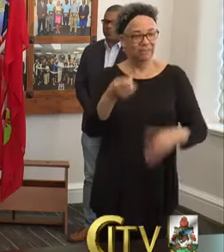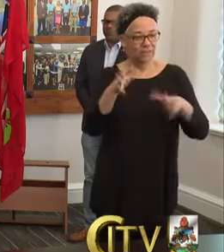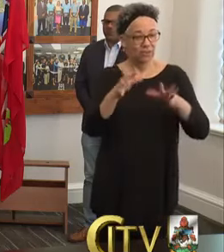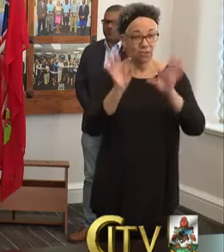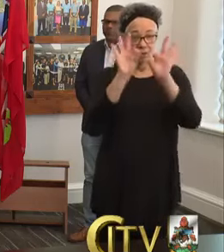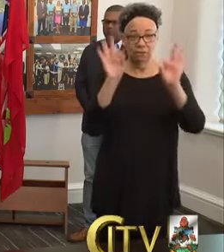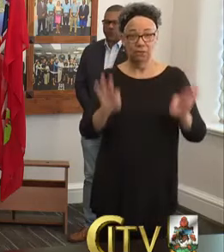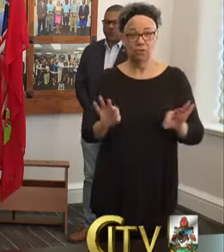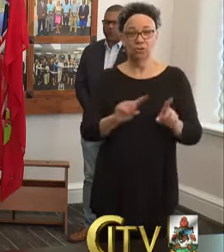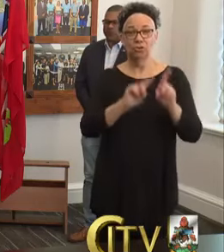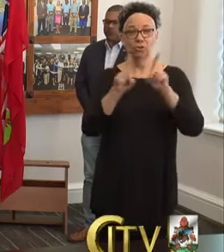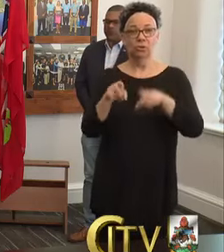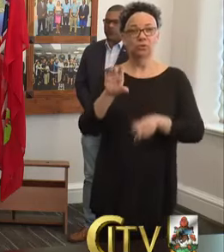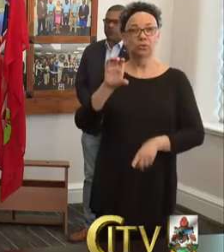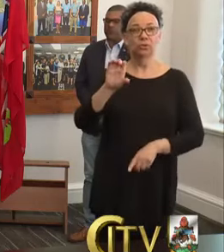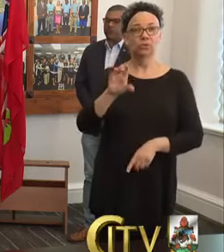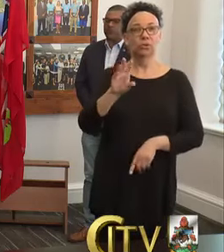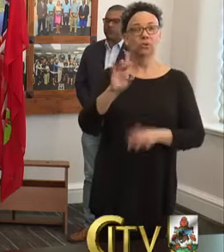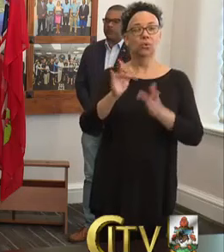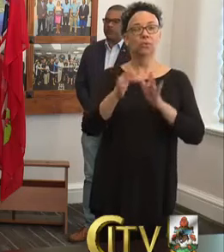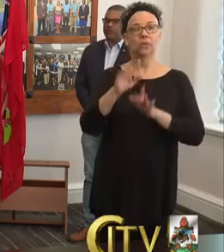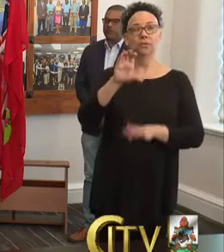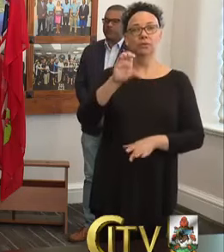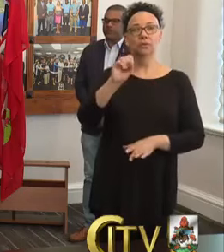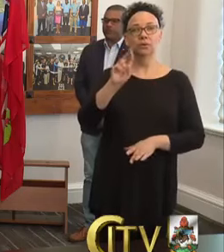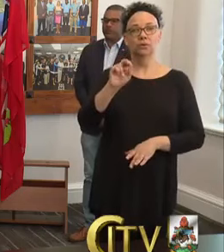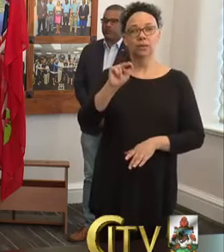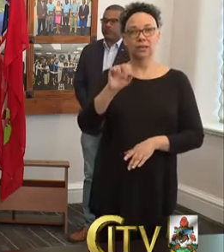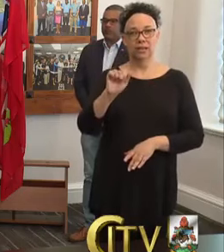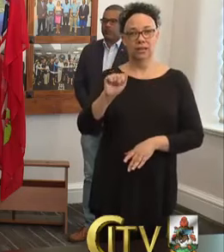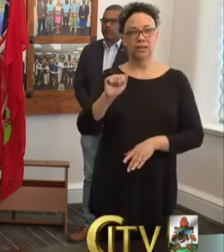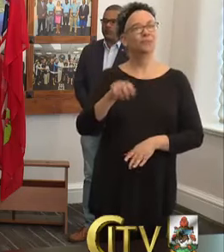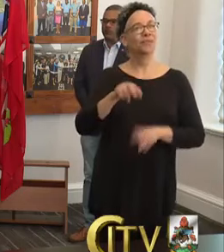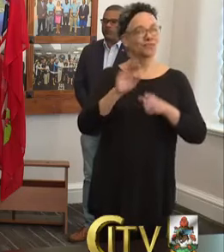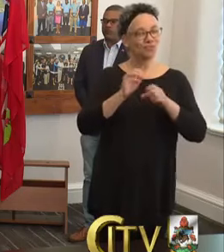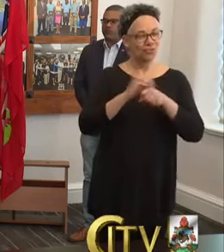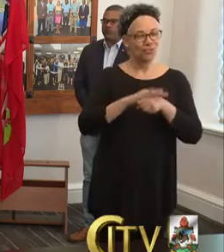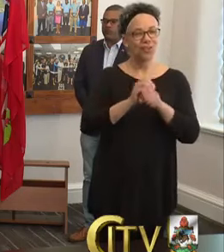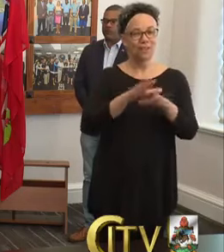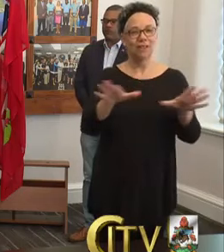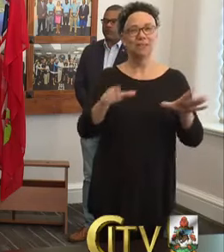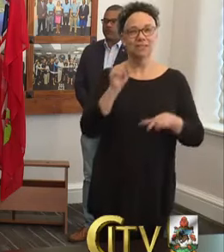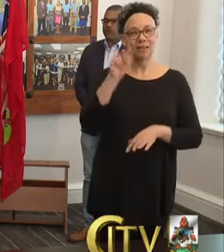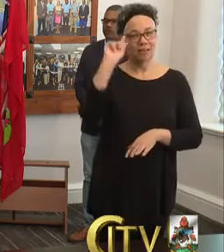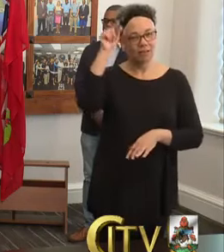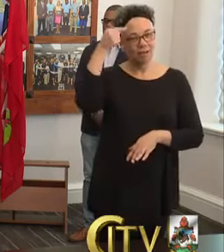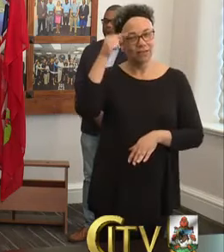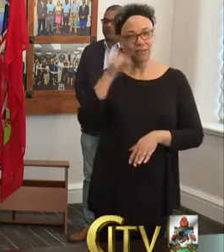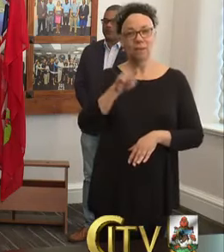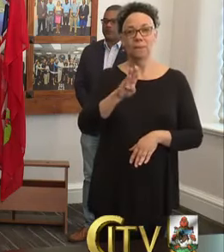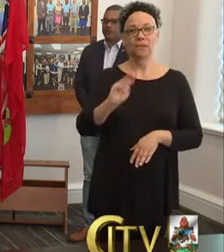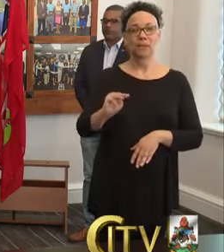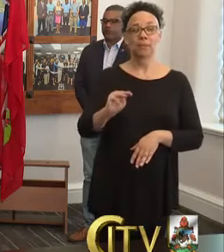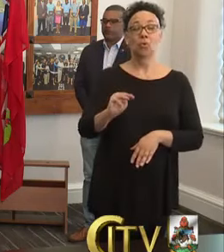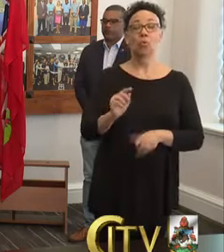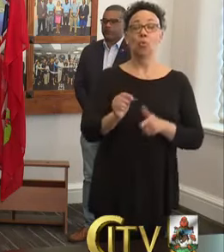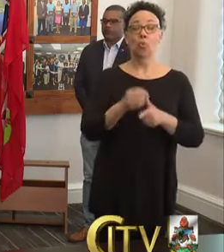visit the website coronavirus.gov.bm or you can get a hard copy from the General Post Office.